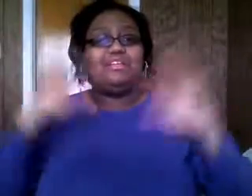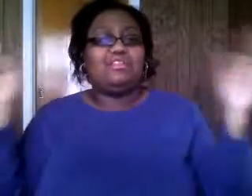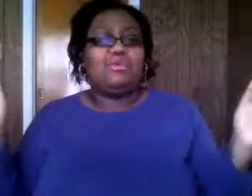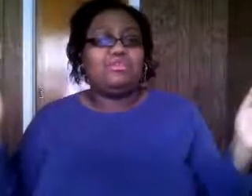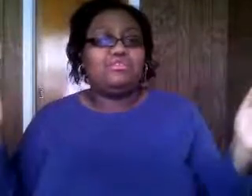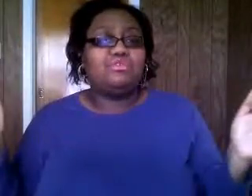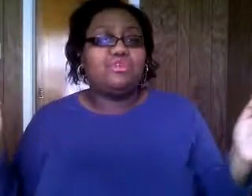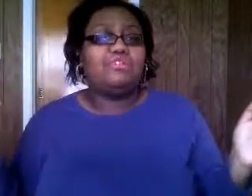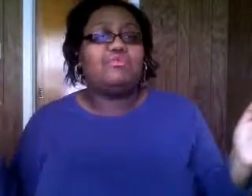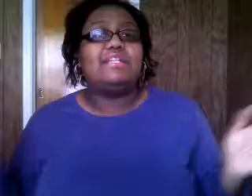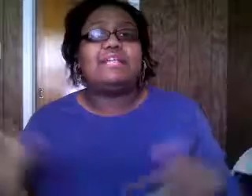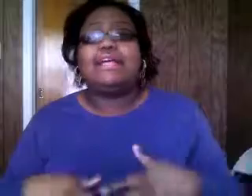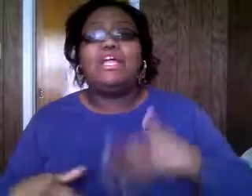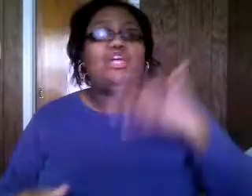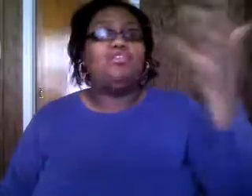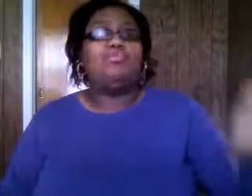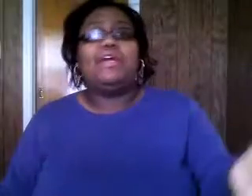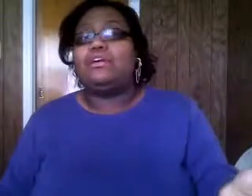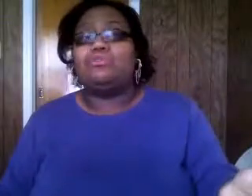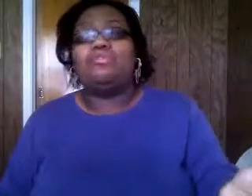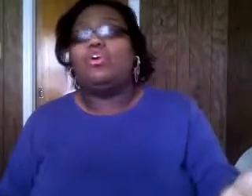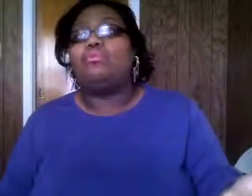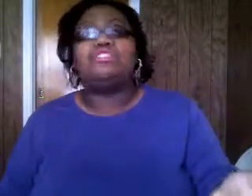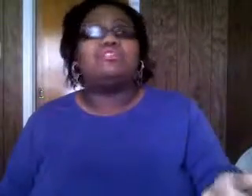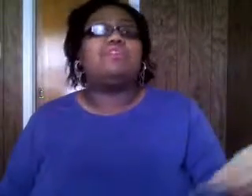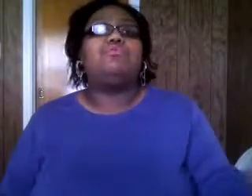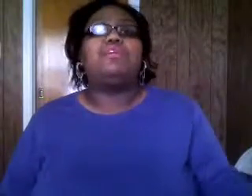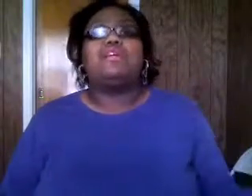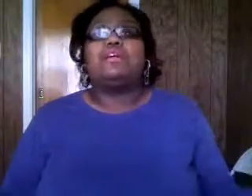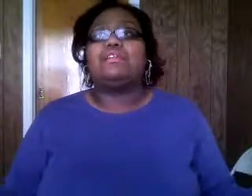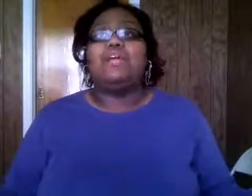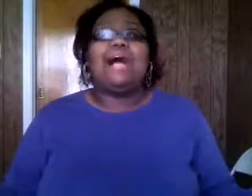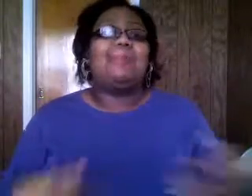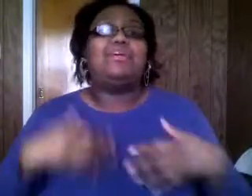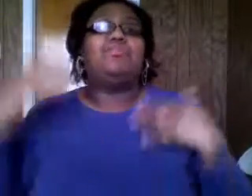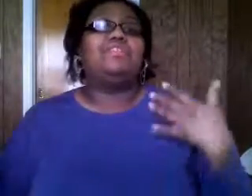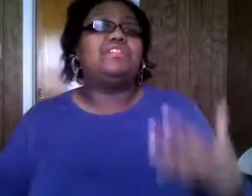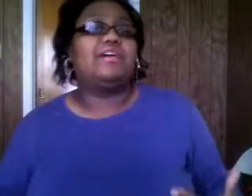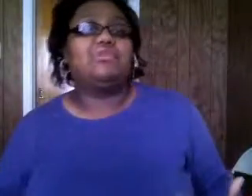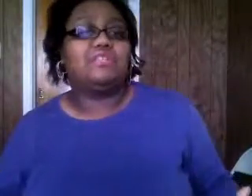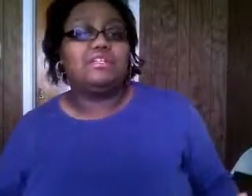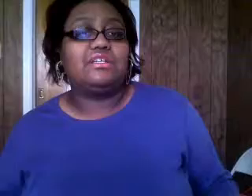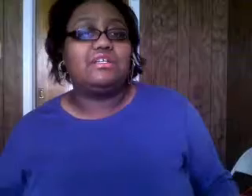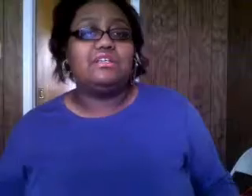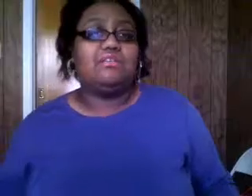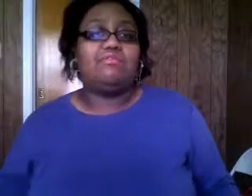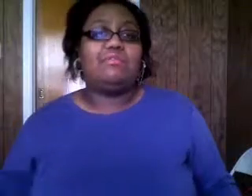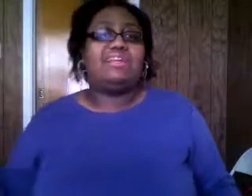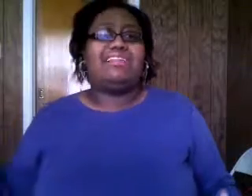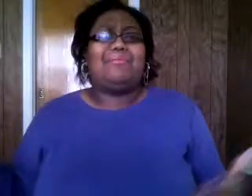totally two totally different ways like you may go to a homeless shelter every weekend i may go visit the elderly you know every weekend like i